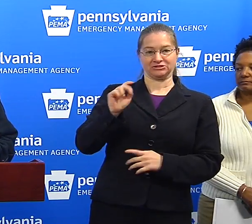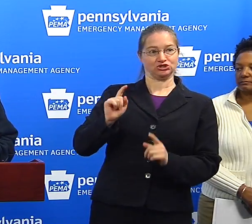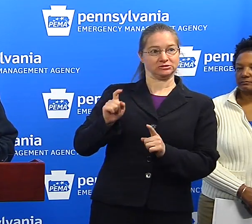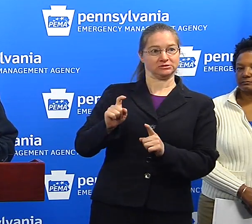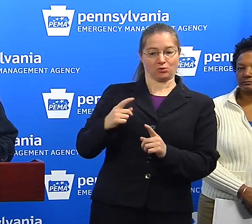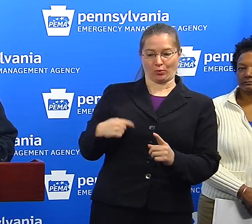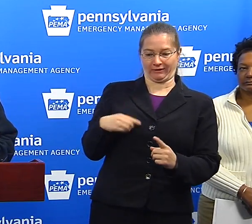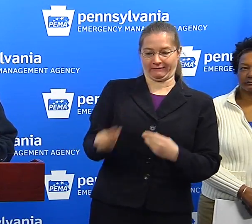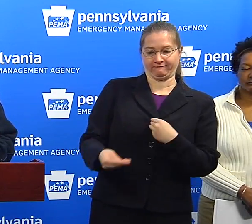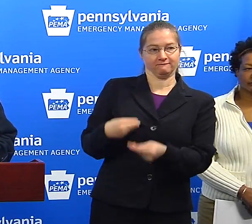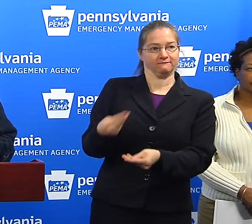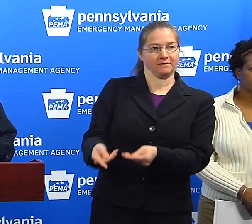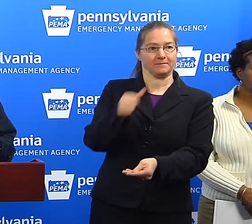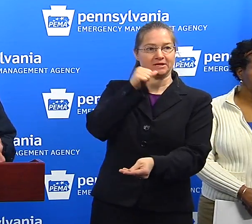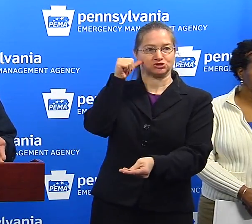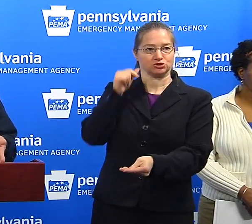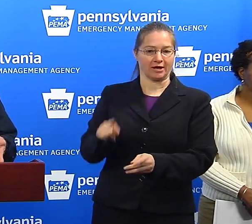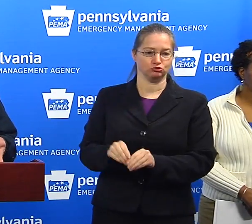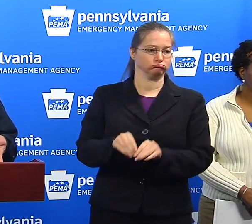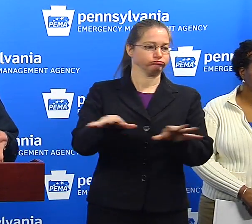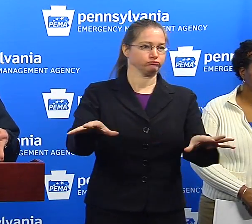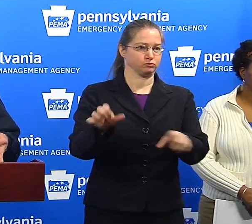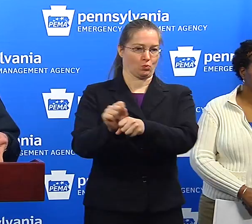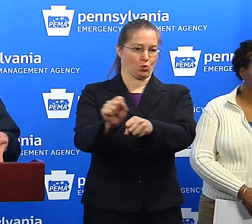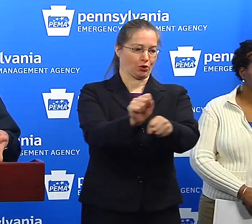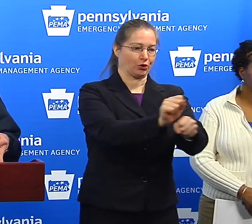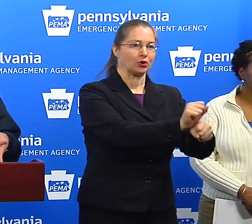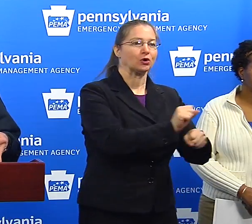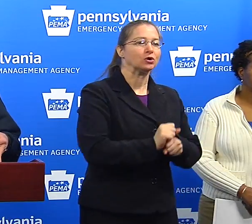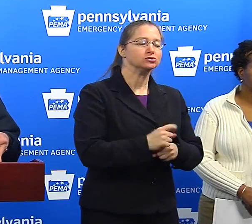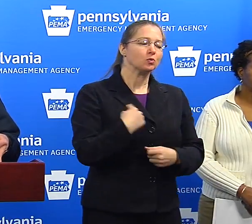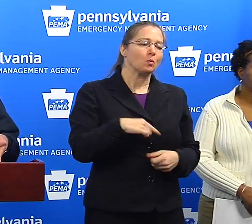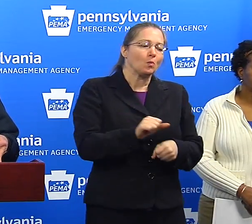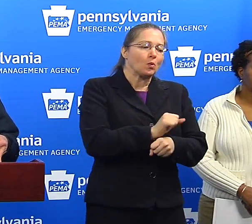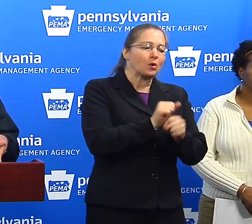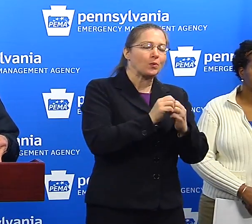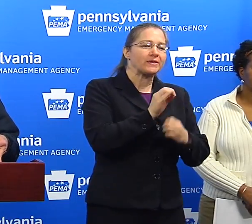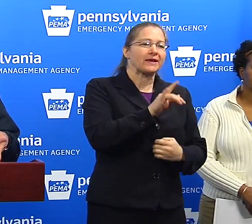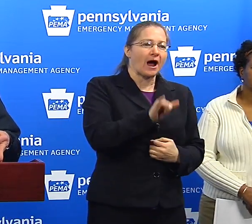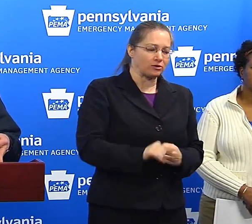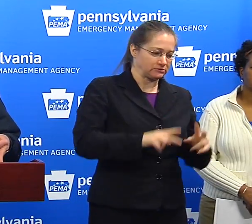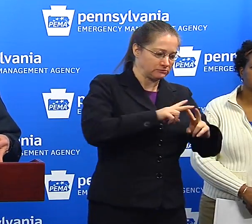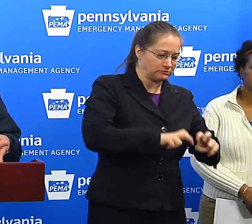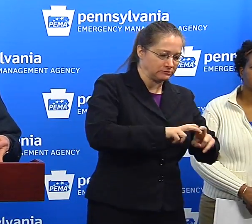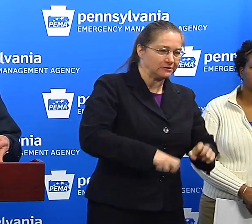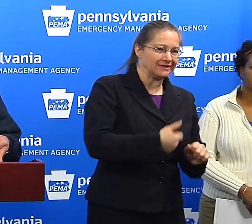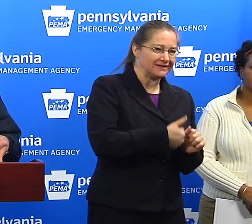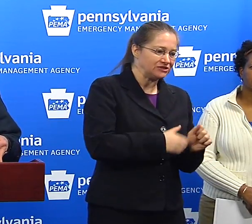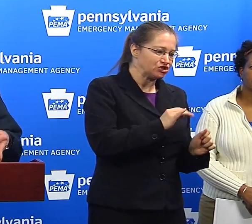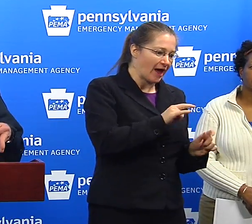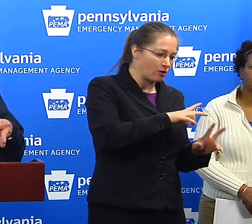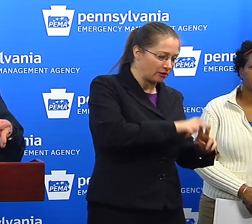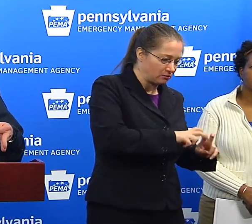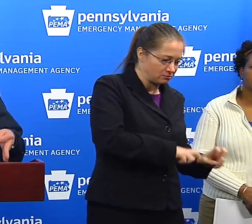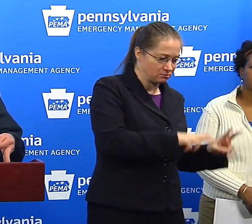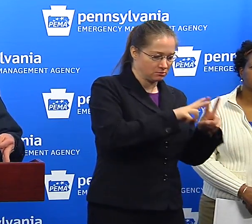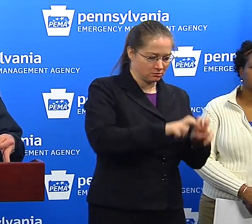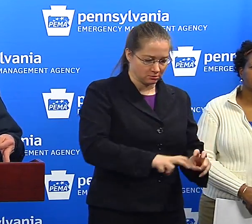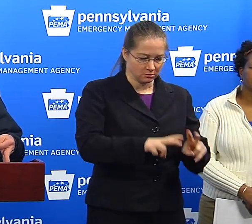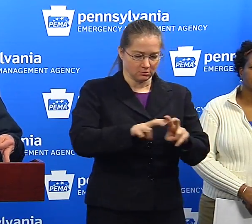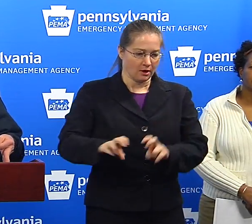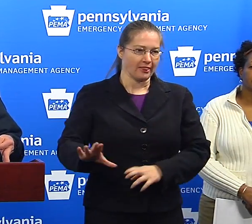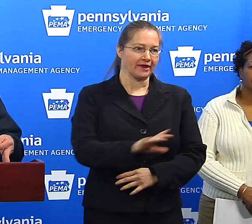perform yesterday. We're going to work with the counties, do an assessment, county by county, to determine what their potential needs are and